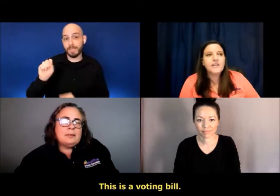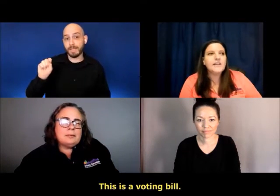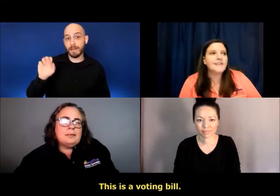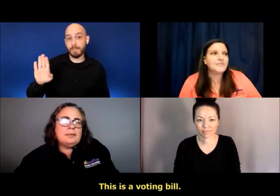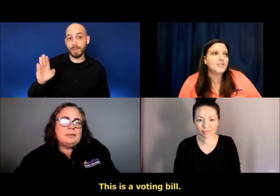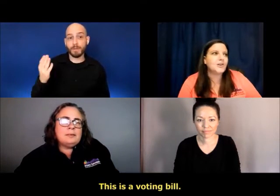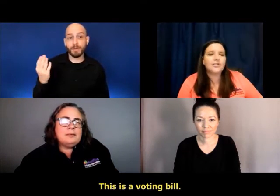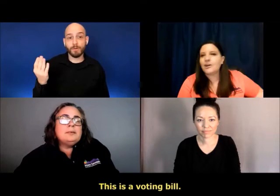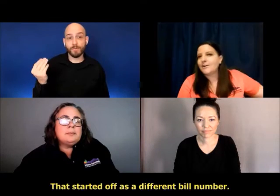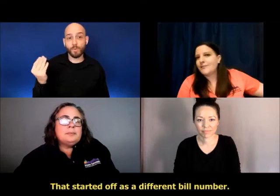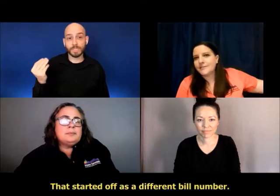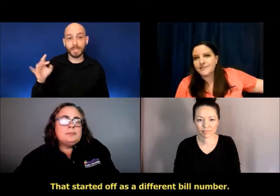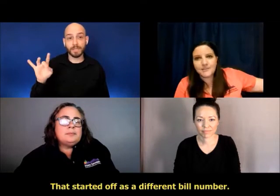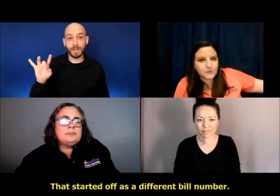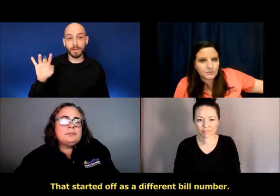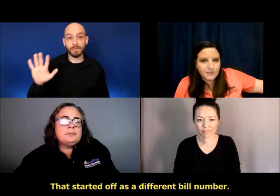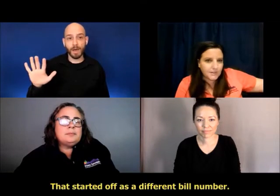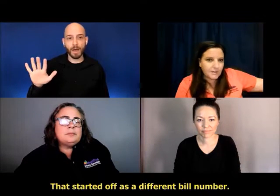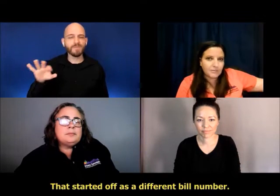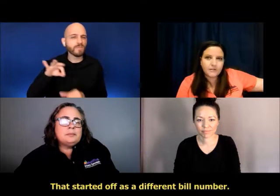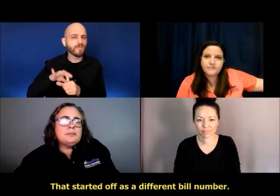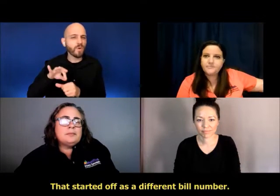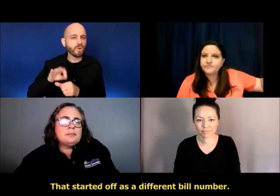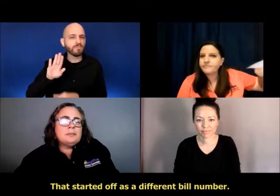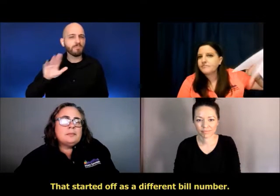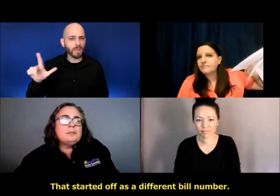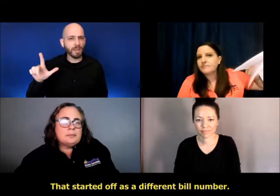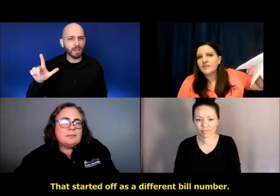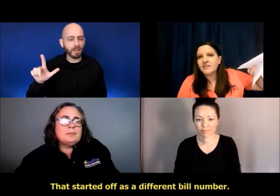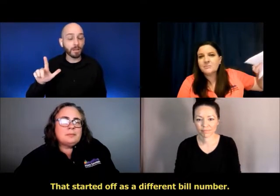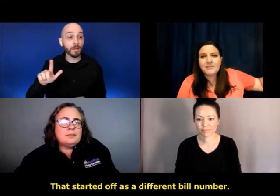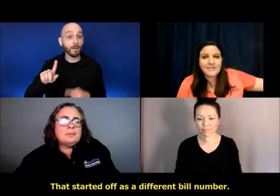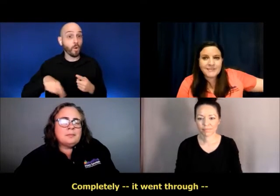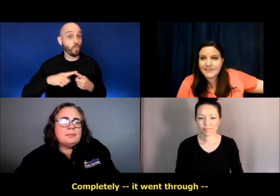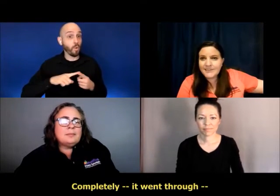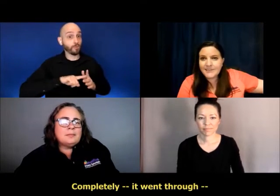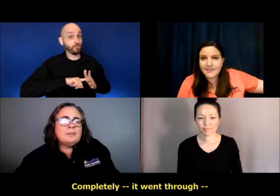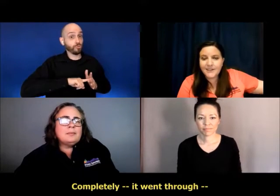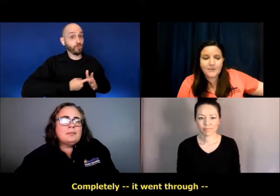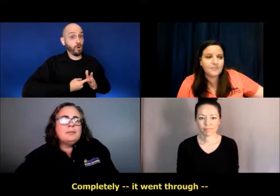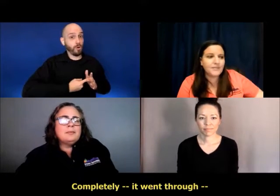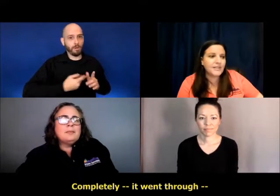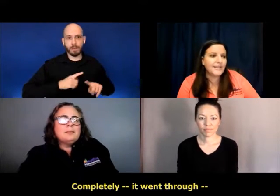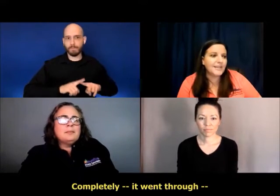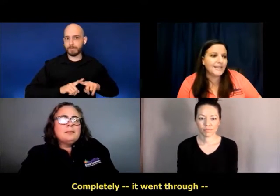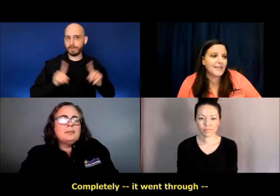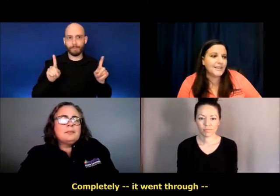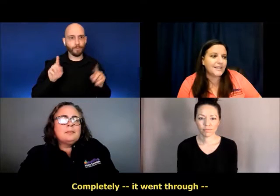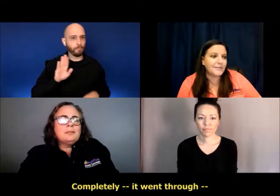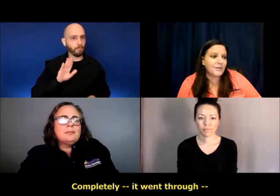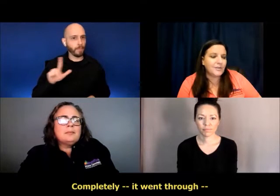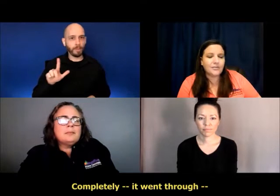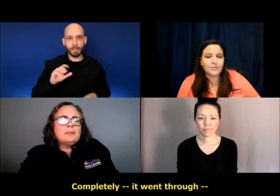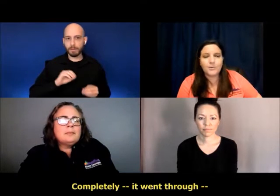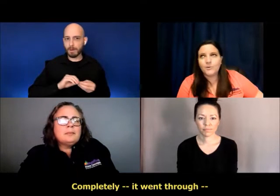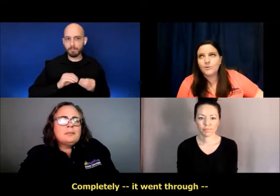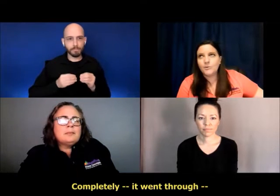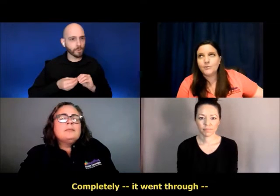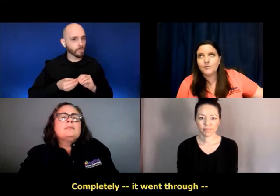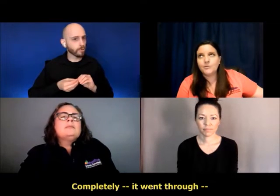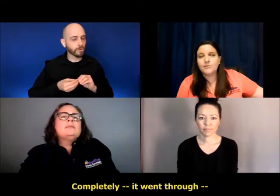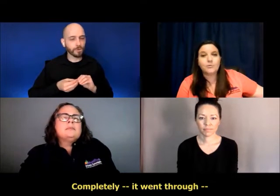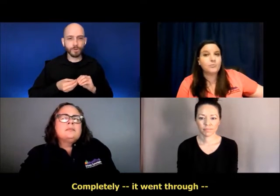bill that started off as a different bill number completely. Um, uh, it went